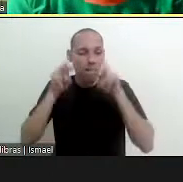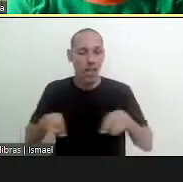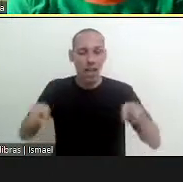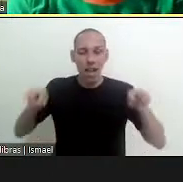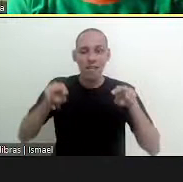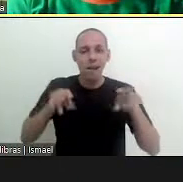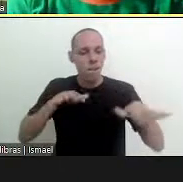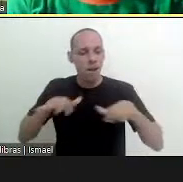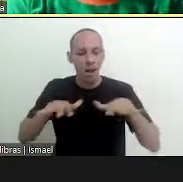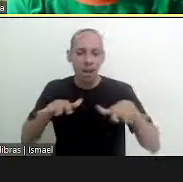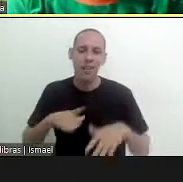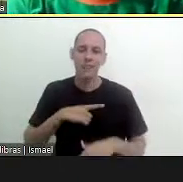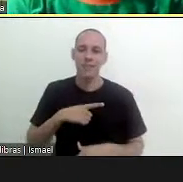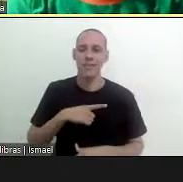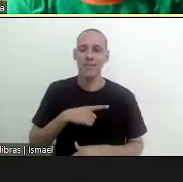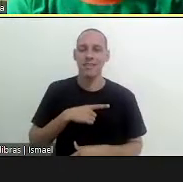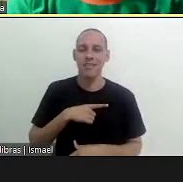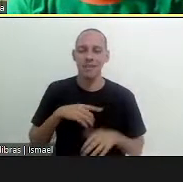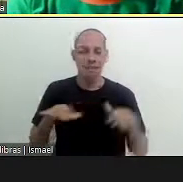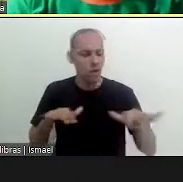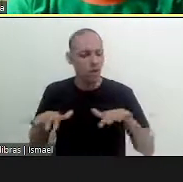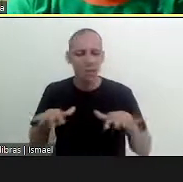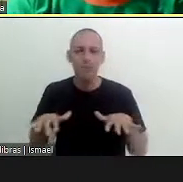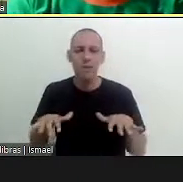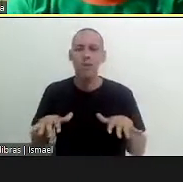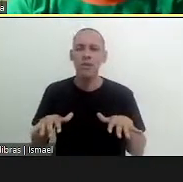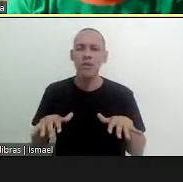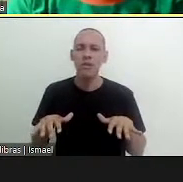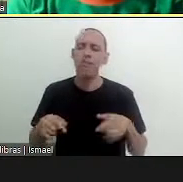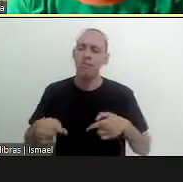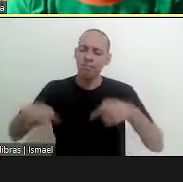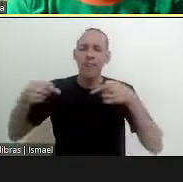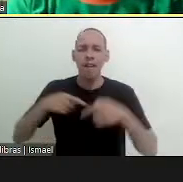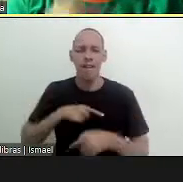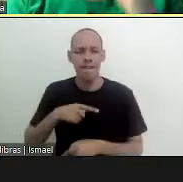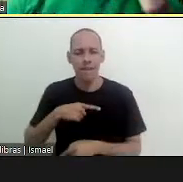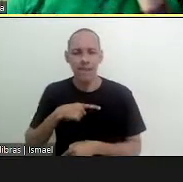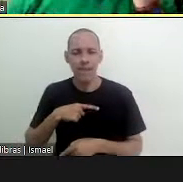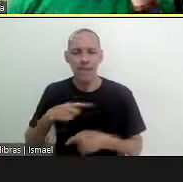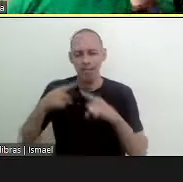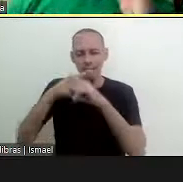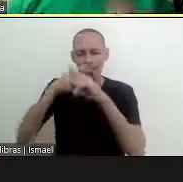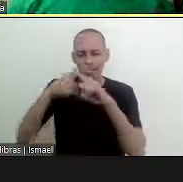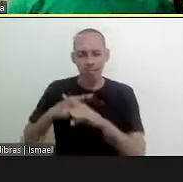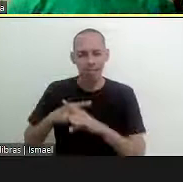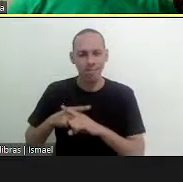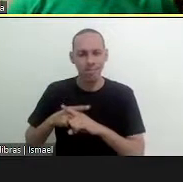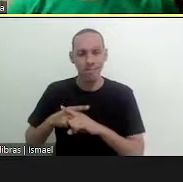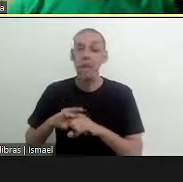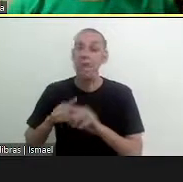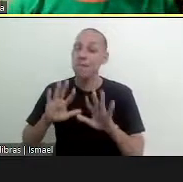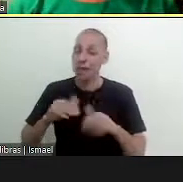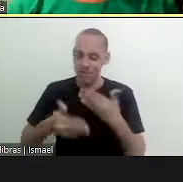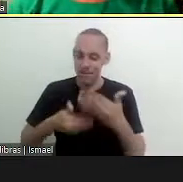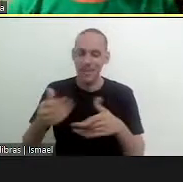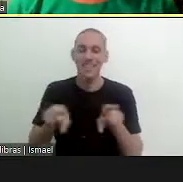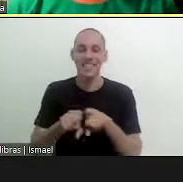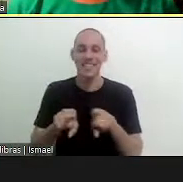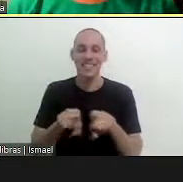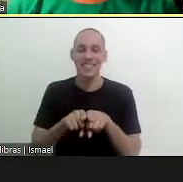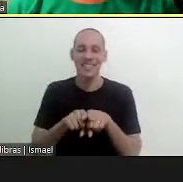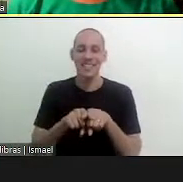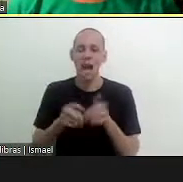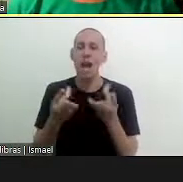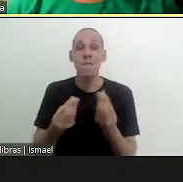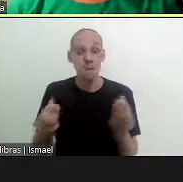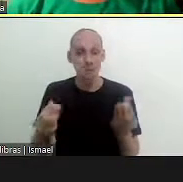something which always gives us this idea of movement and movement has challenges has contradictions has